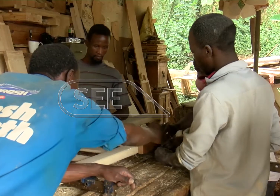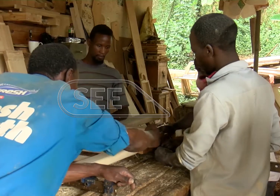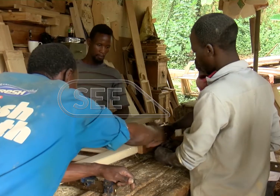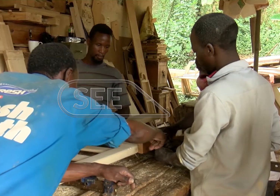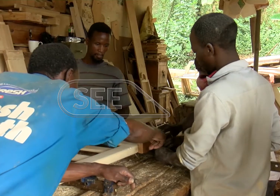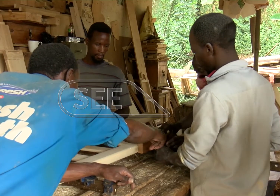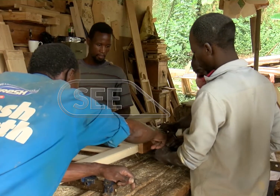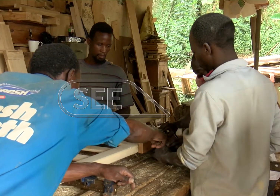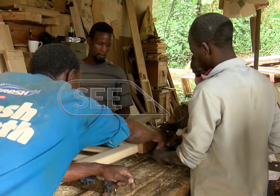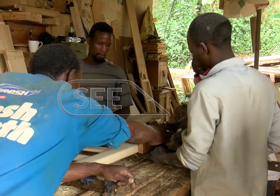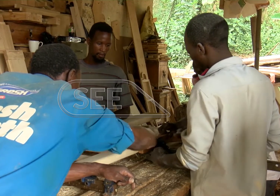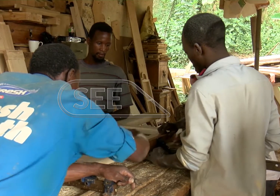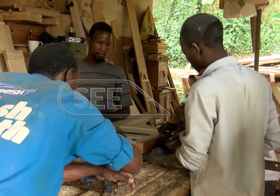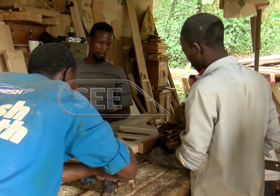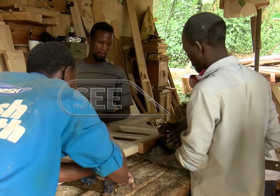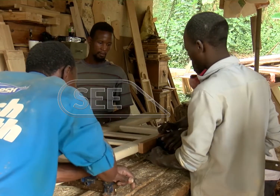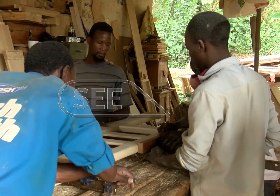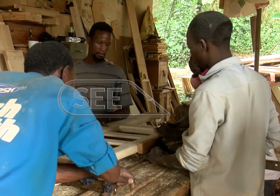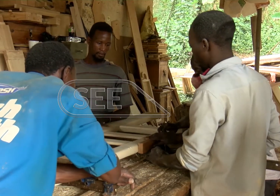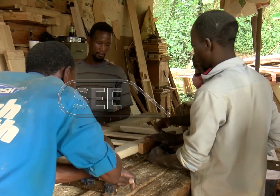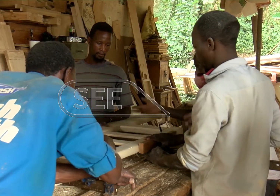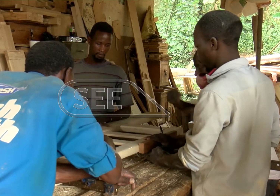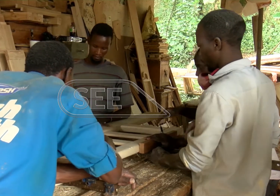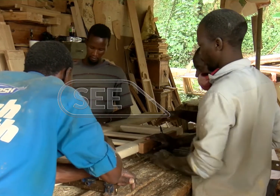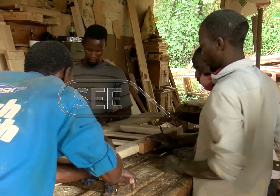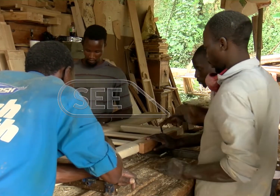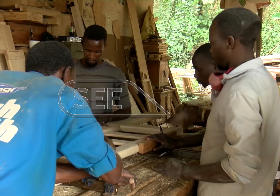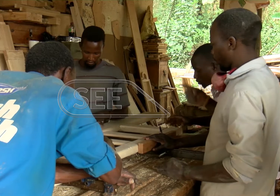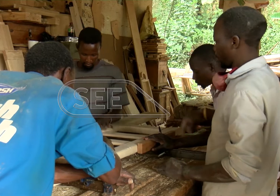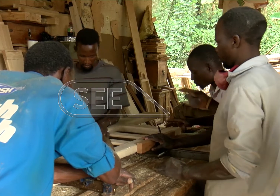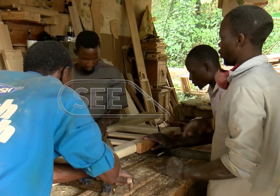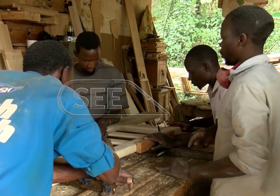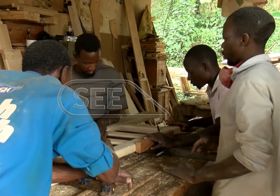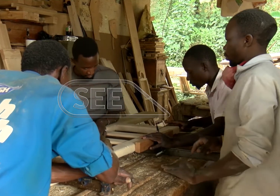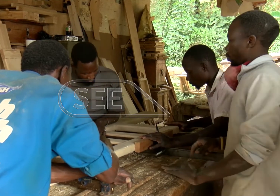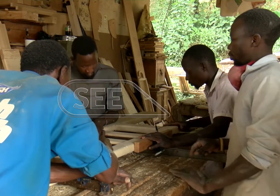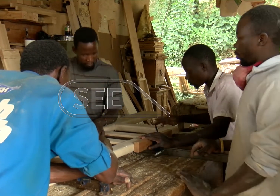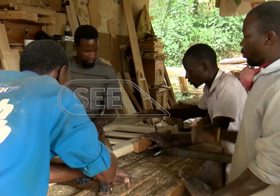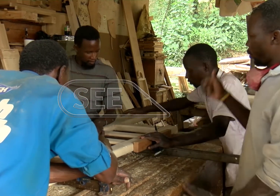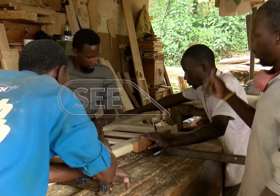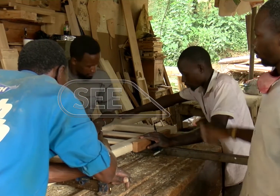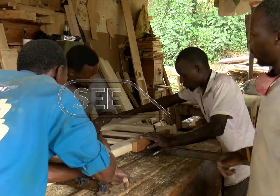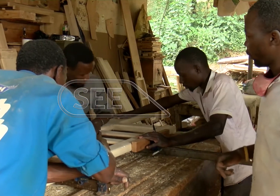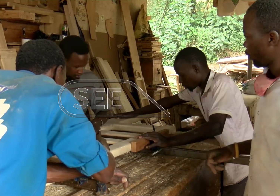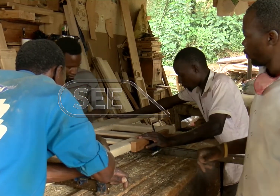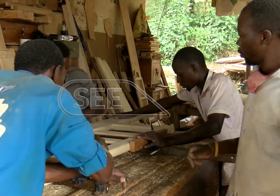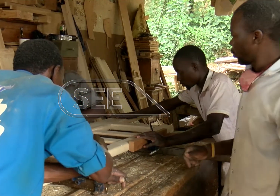At the Uganda Deaf Society, persons with disabilities are honed in life skills, a community that thrives through healthy competition.